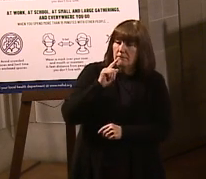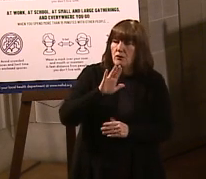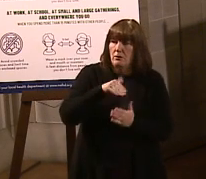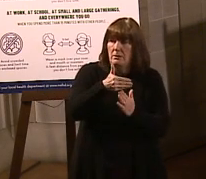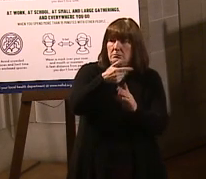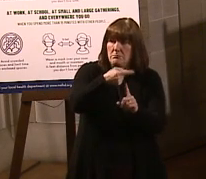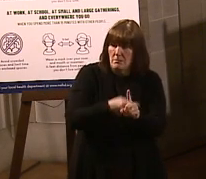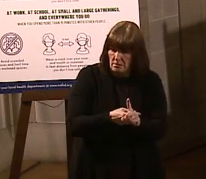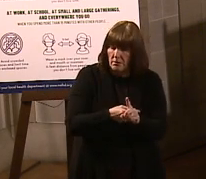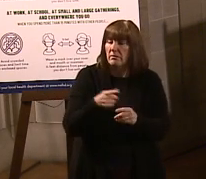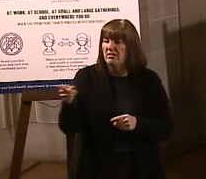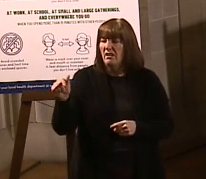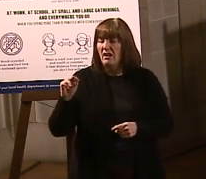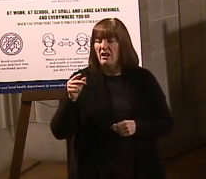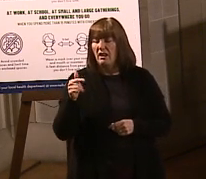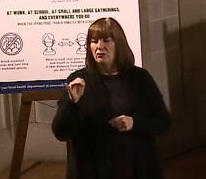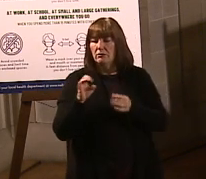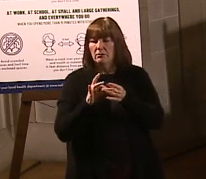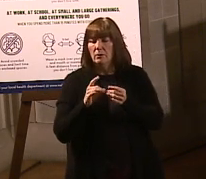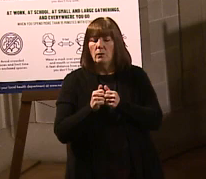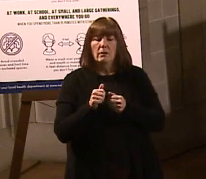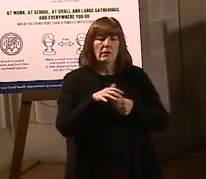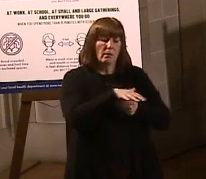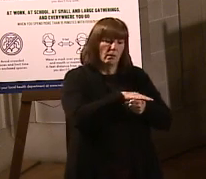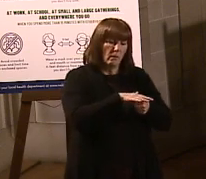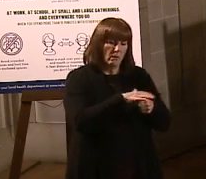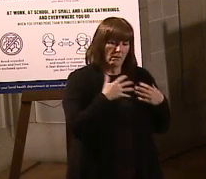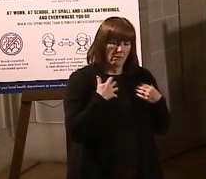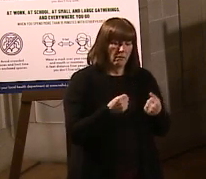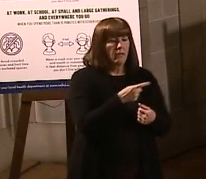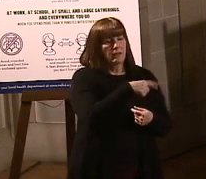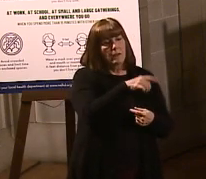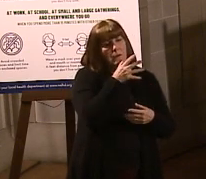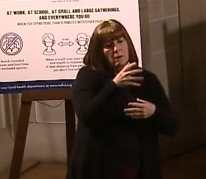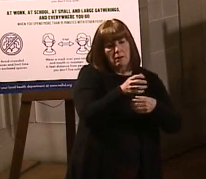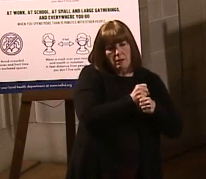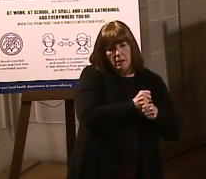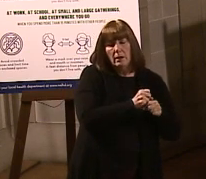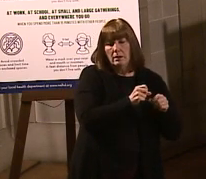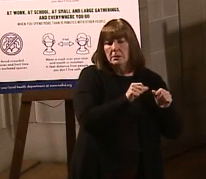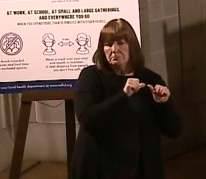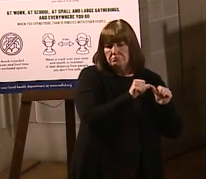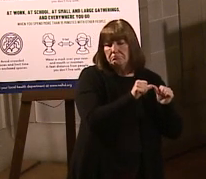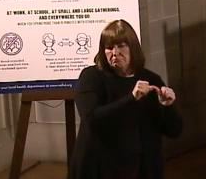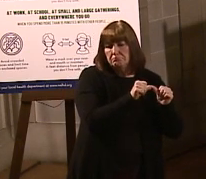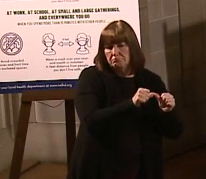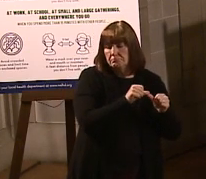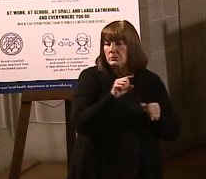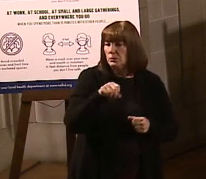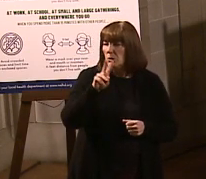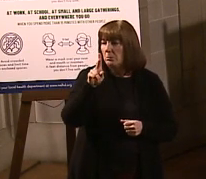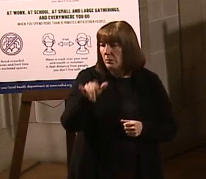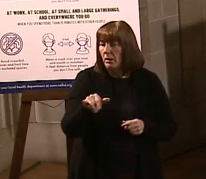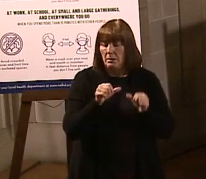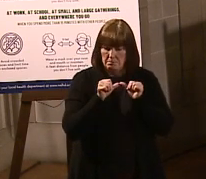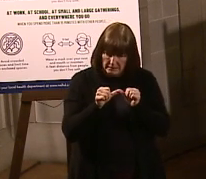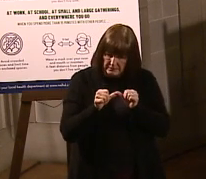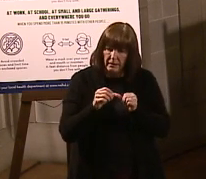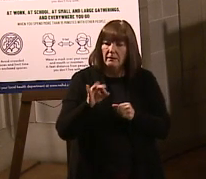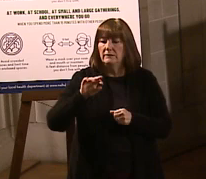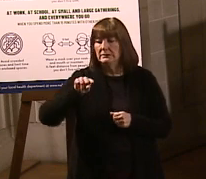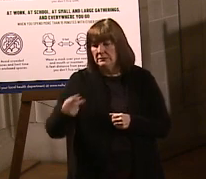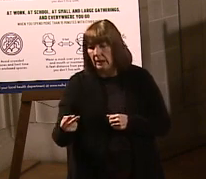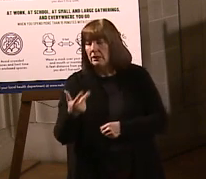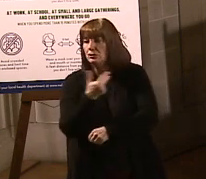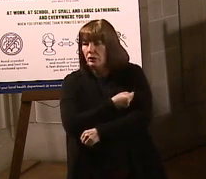is what Angie was talking about with all the local health districts. They're going to be getting that consistent supply. We've been getting consistent supply of the second